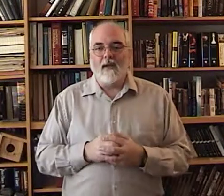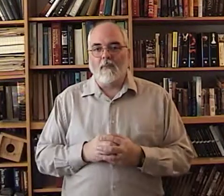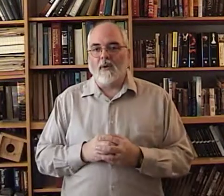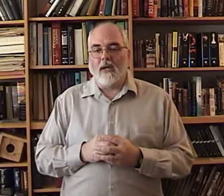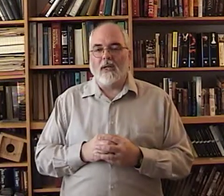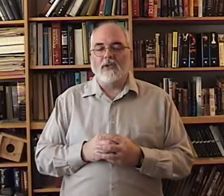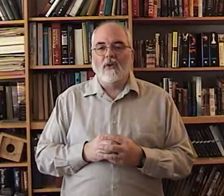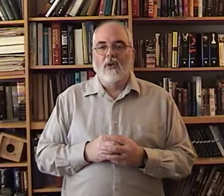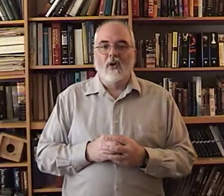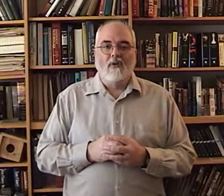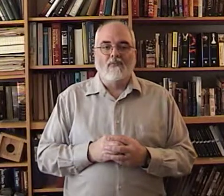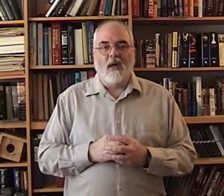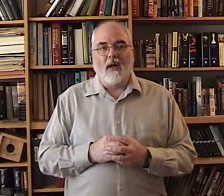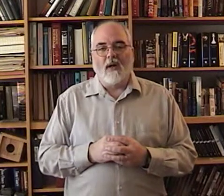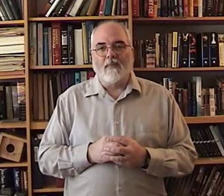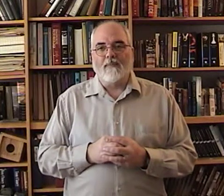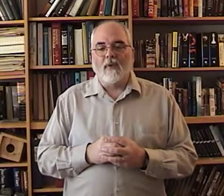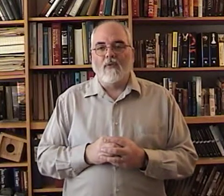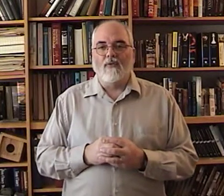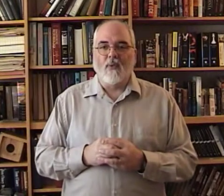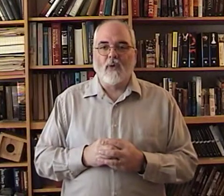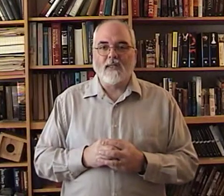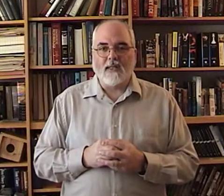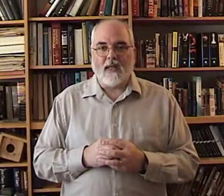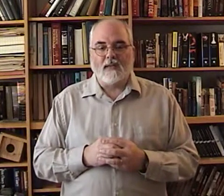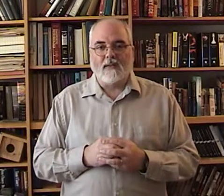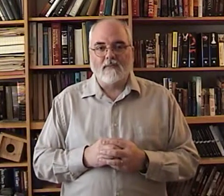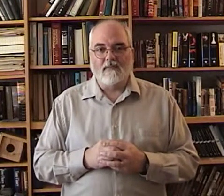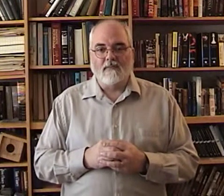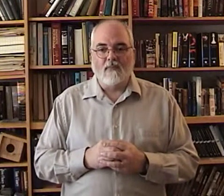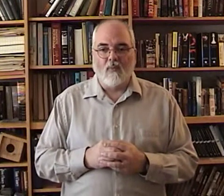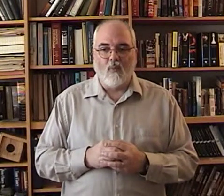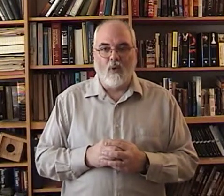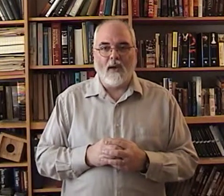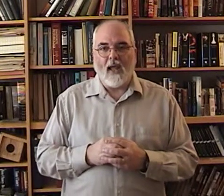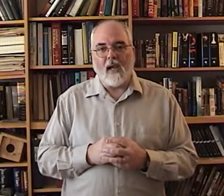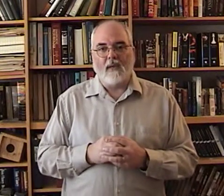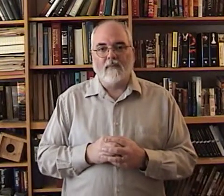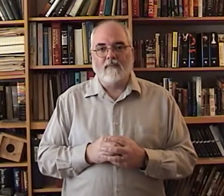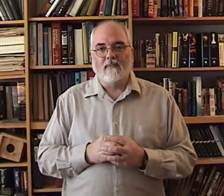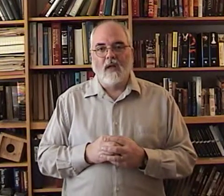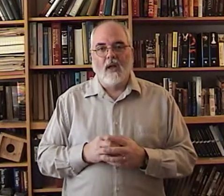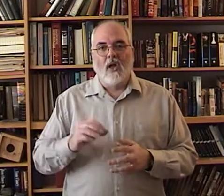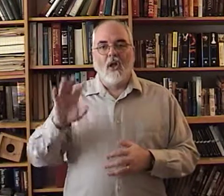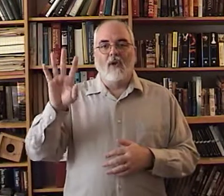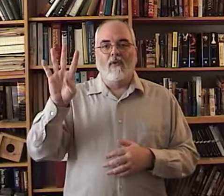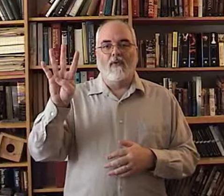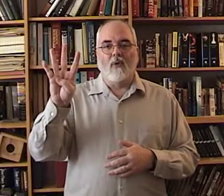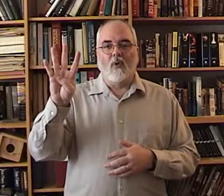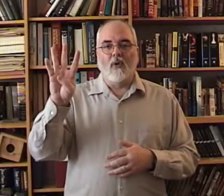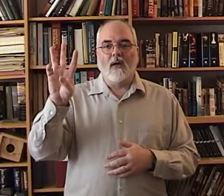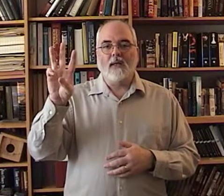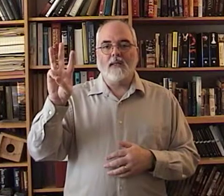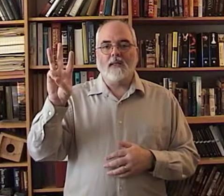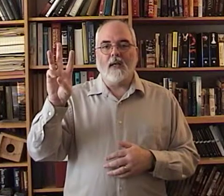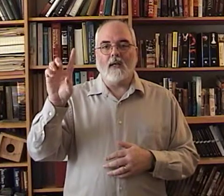number is uh four six one eight four six